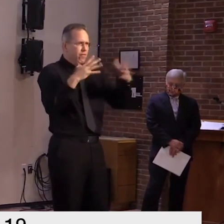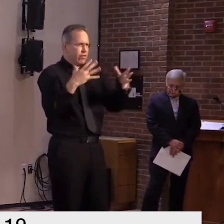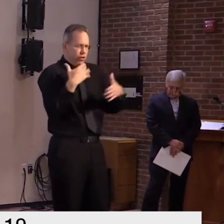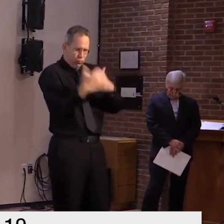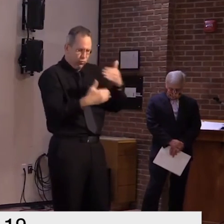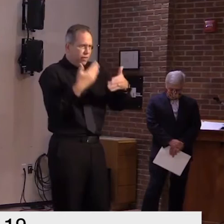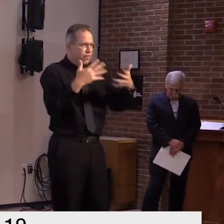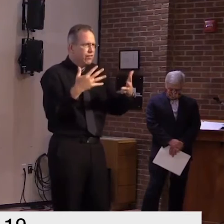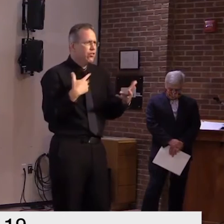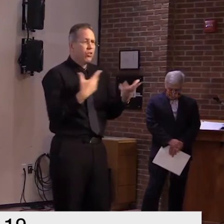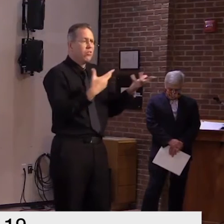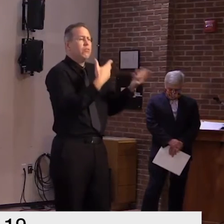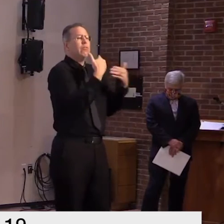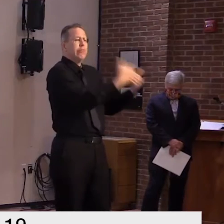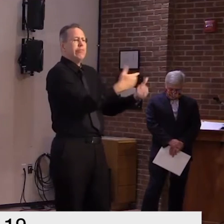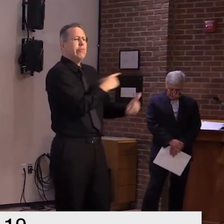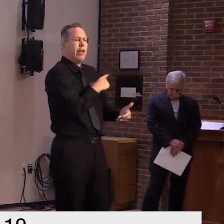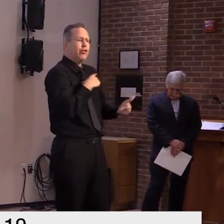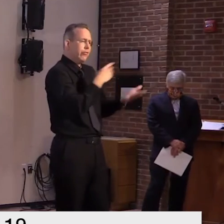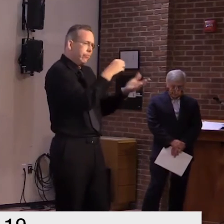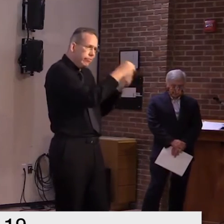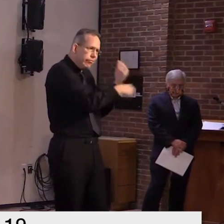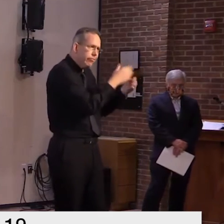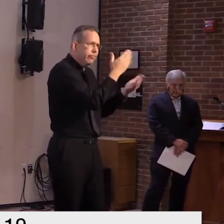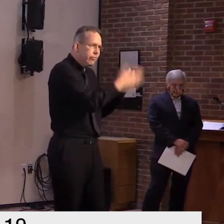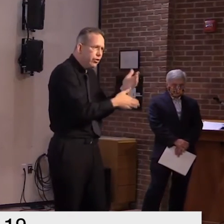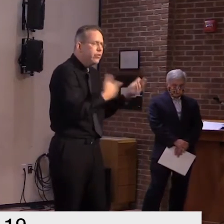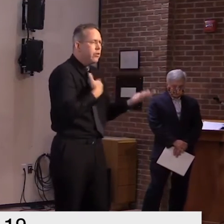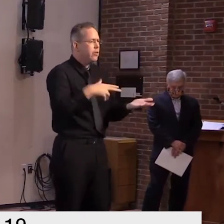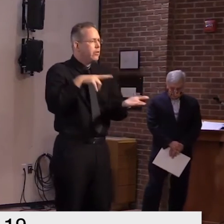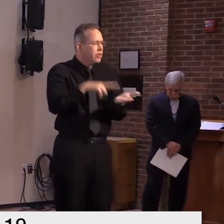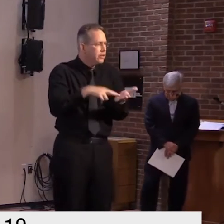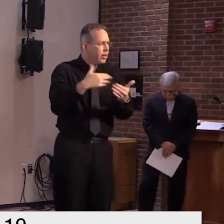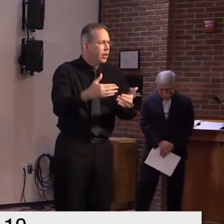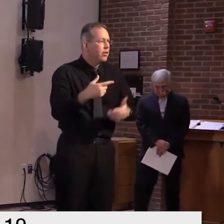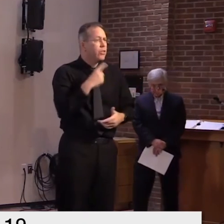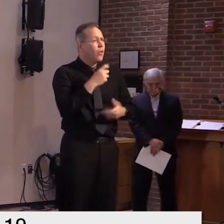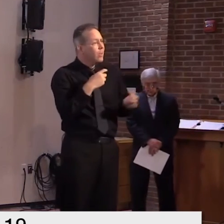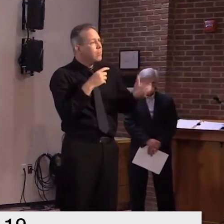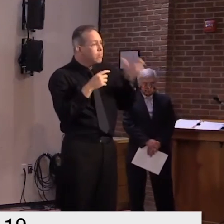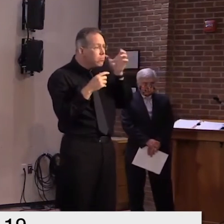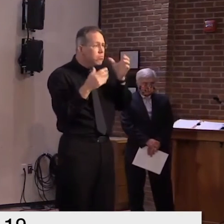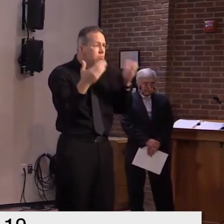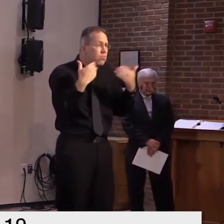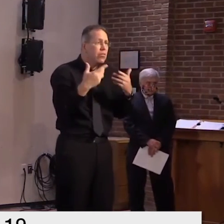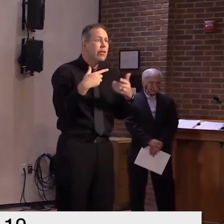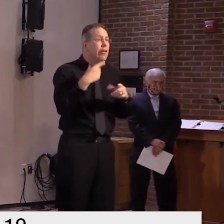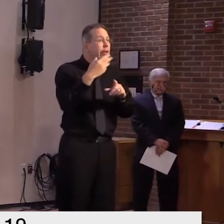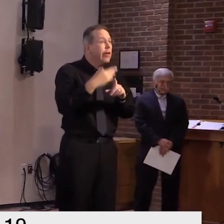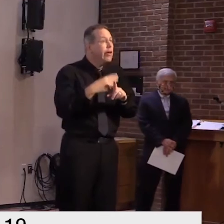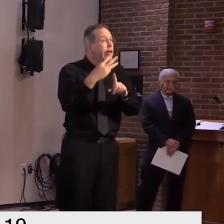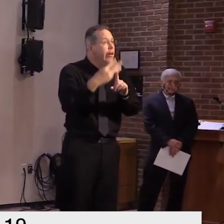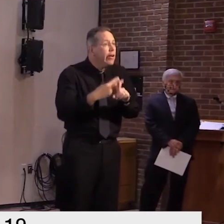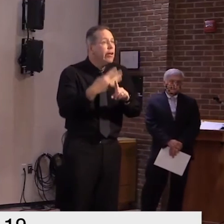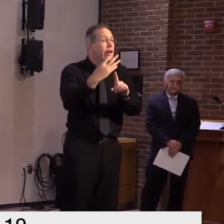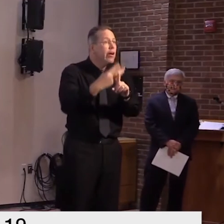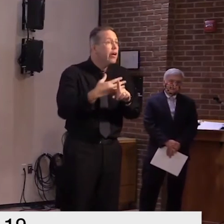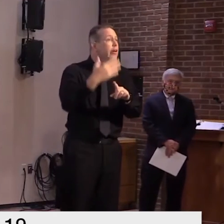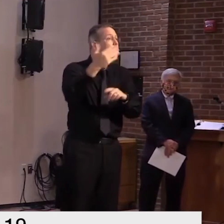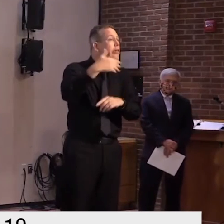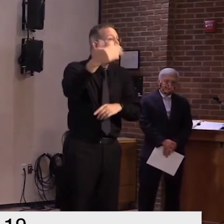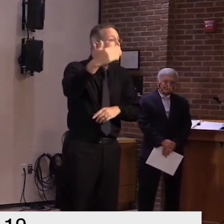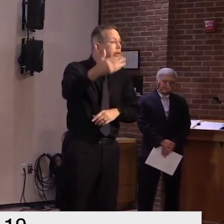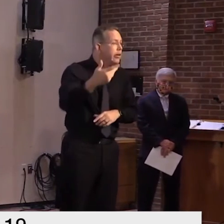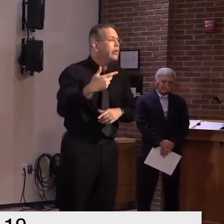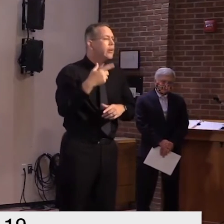those jobs now the better off we're going to be six months from from now one year from now two years from now what we